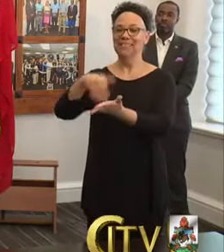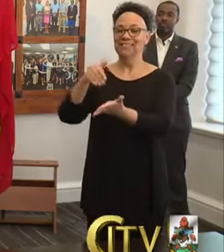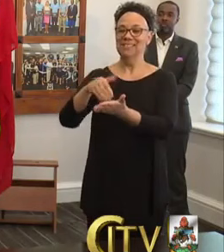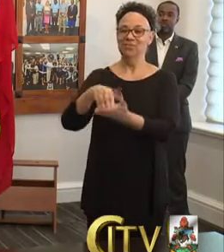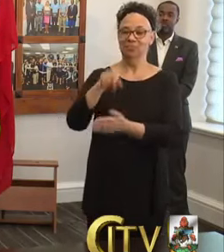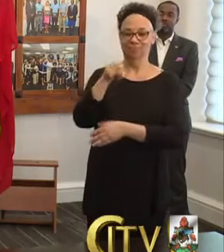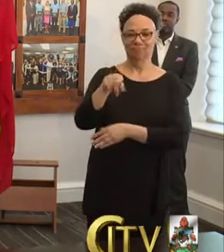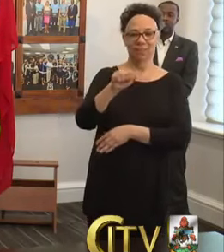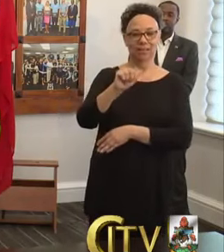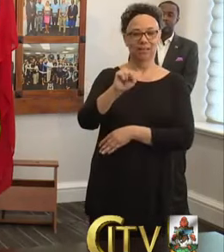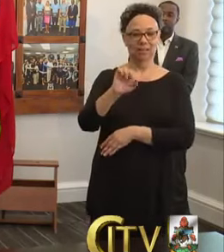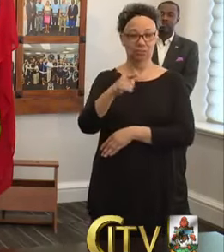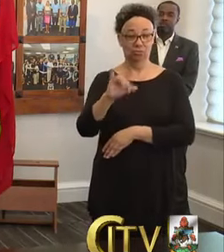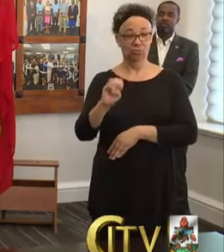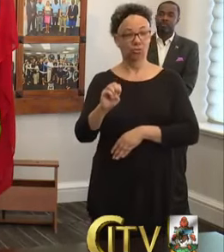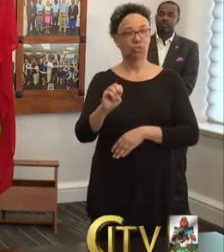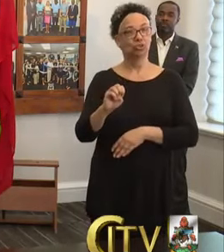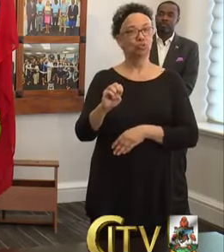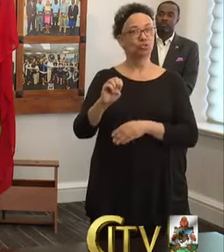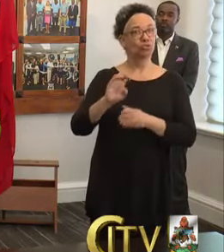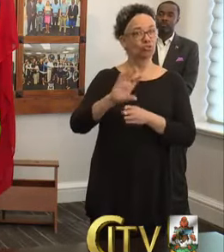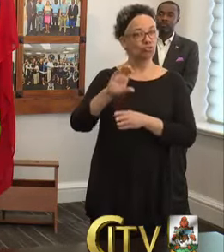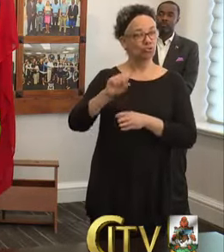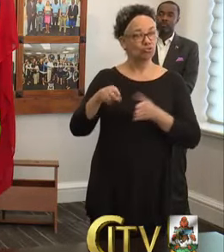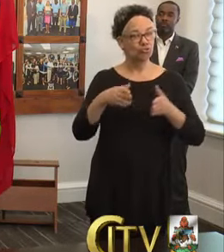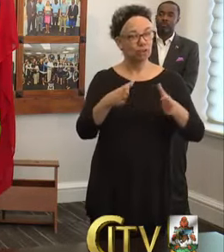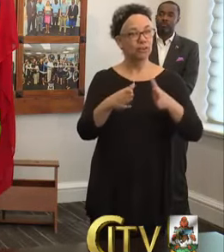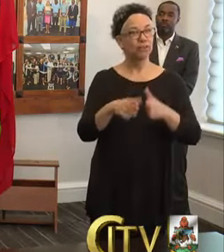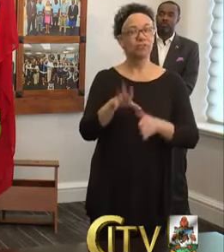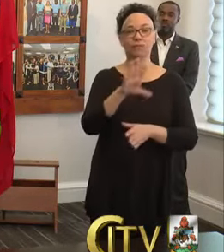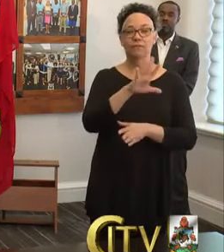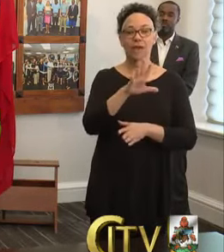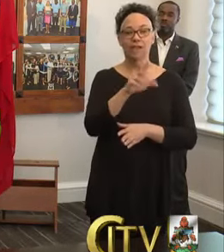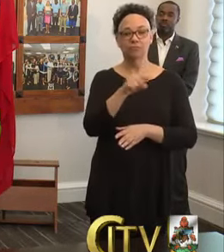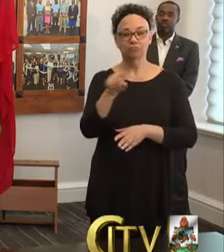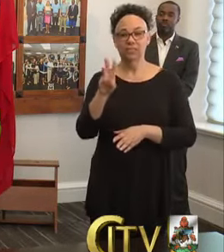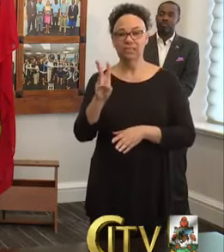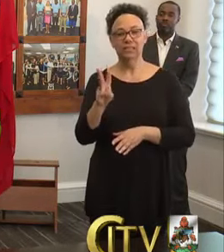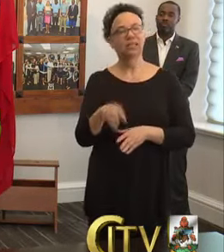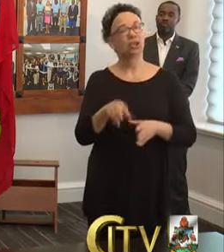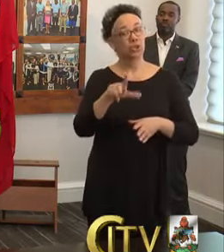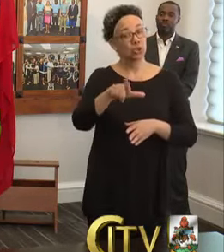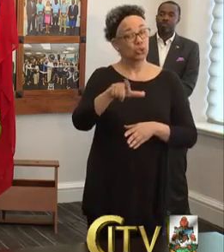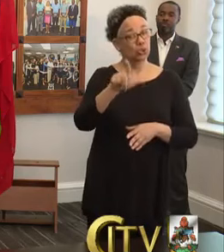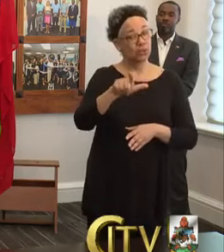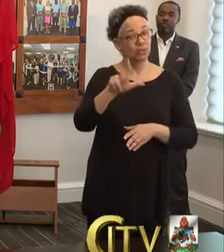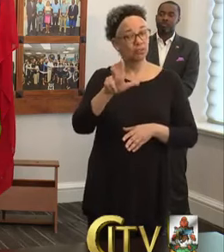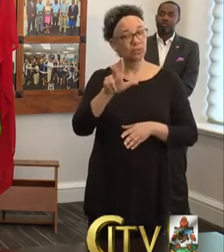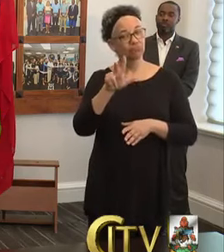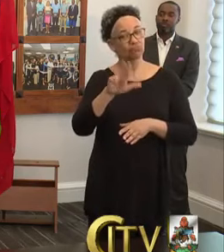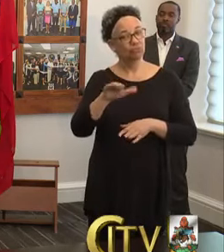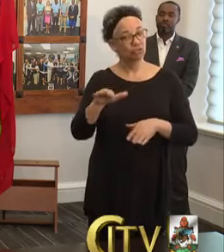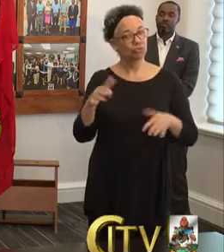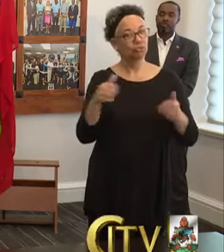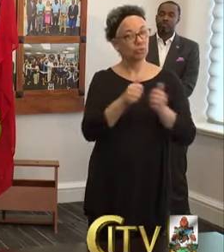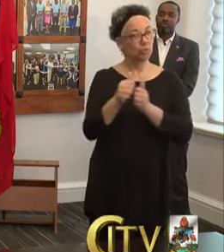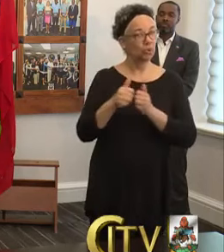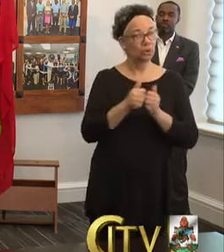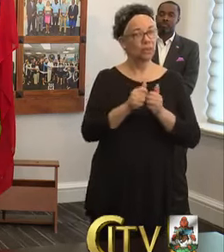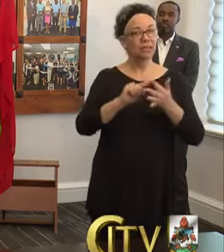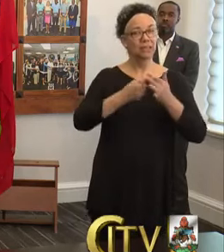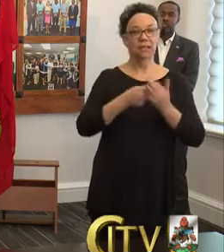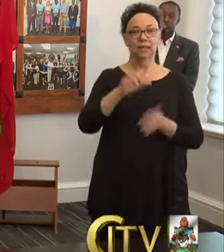program for children 5 and 6 years old 6 years old currently 23 children in total. The program will start Wednesday April 1st.